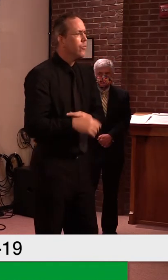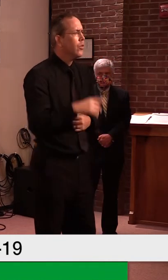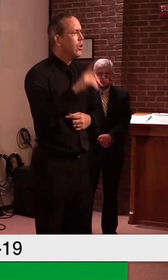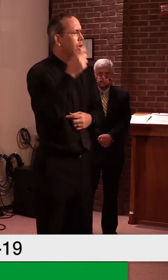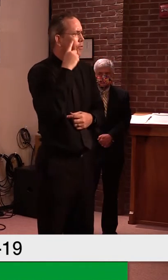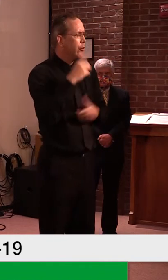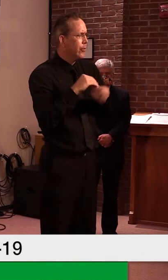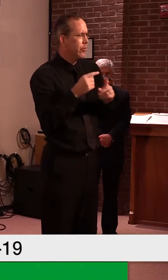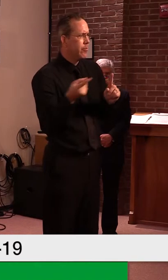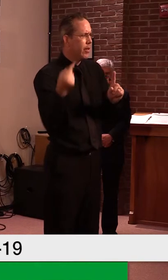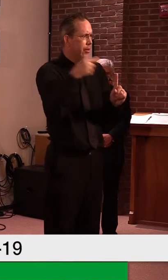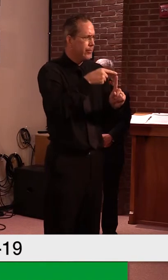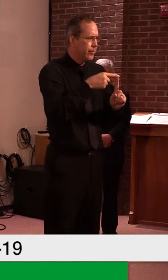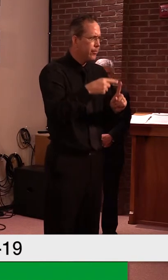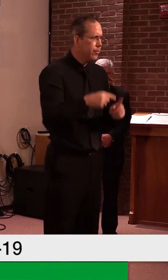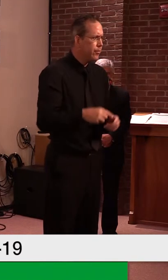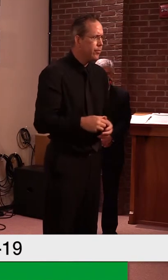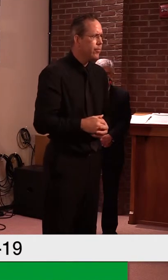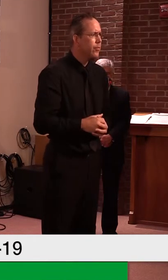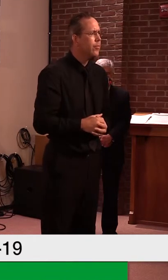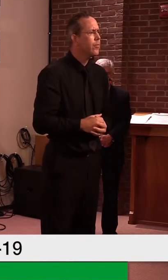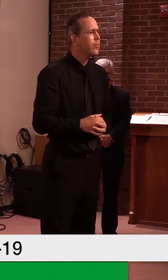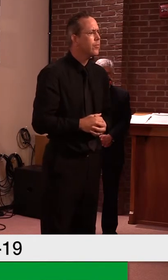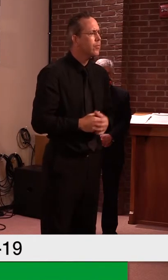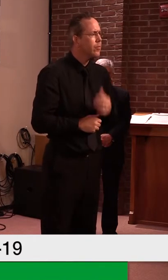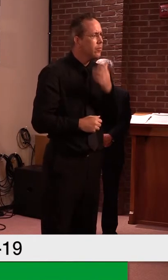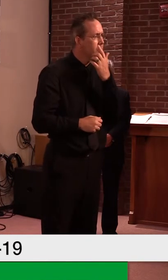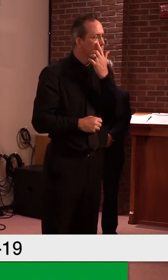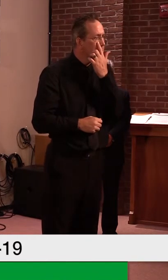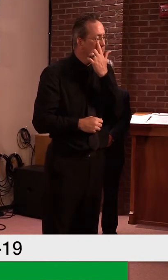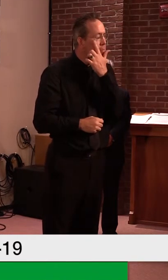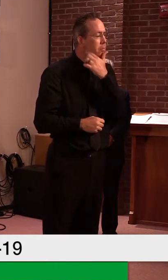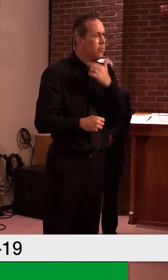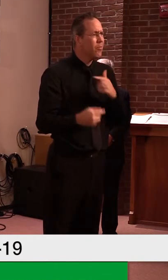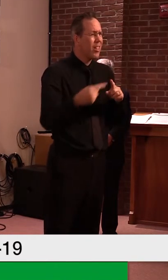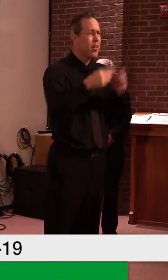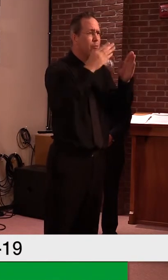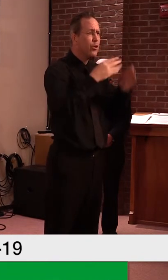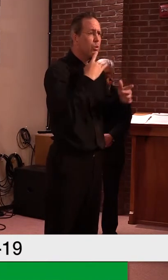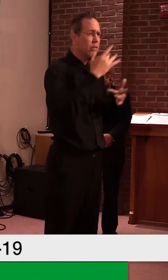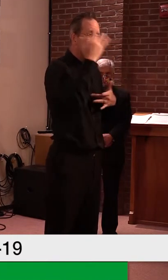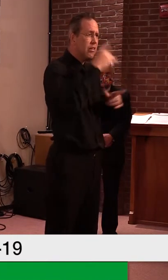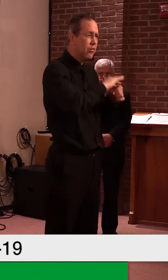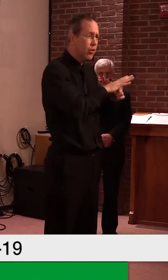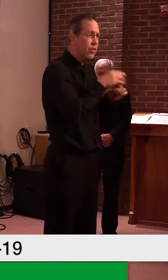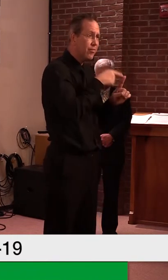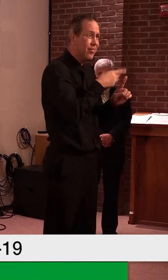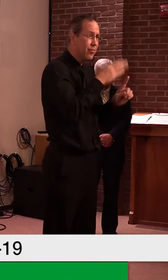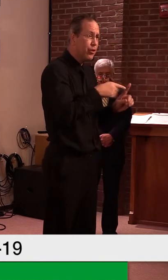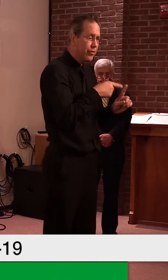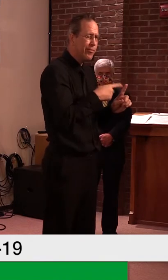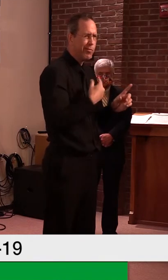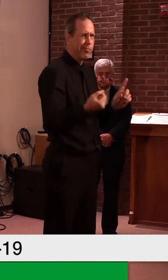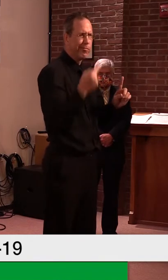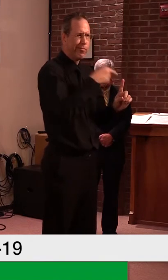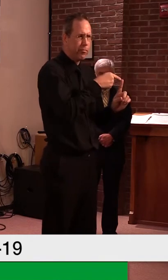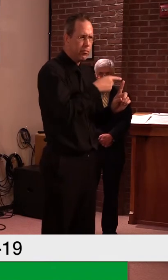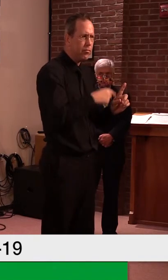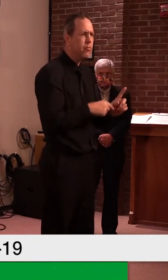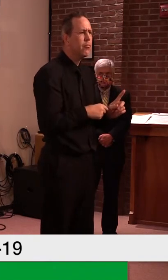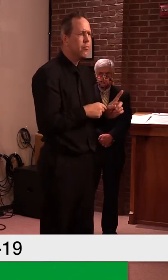uh, still on, if you could have, uh, the person you were talking about contact our office, 828-3333.